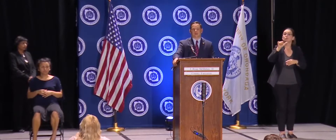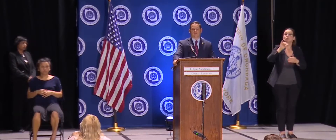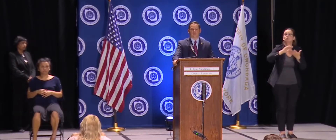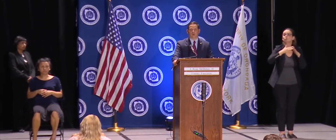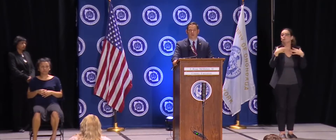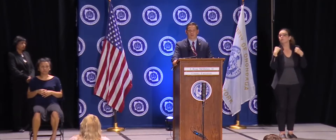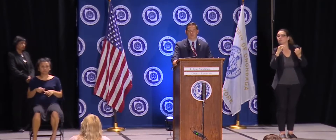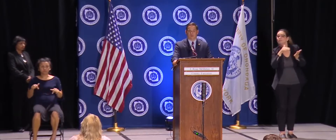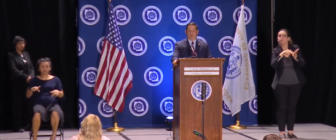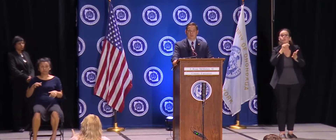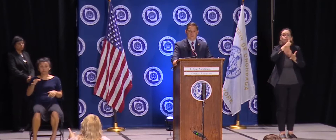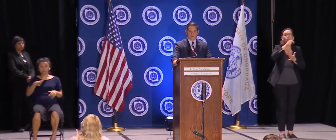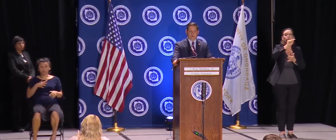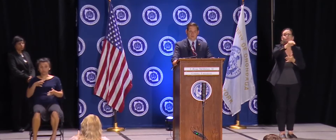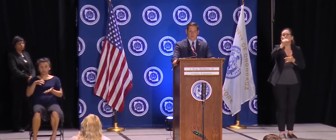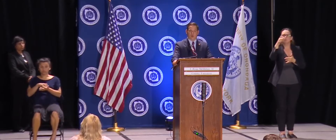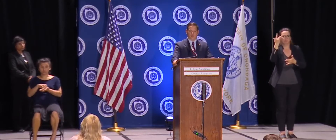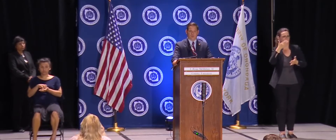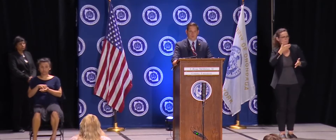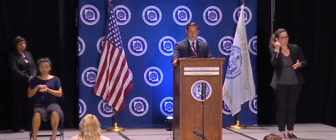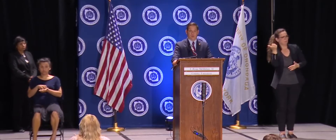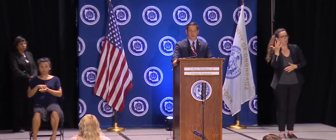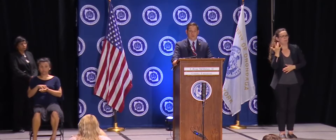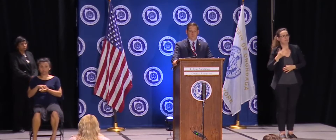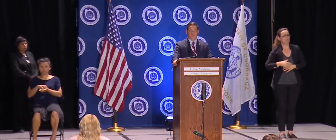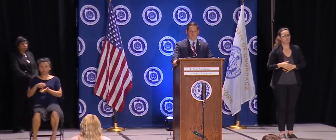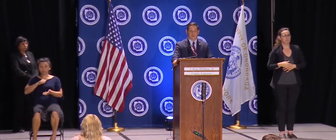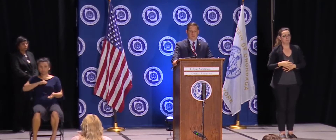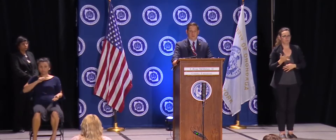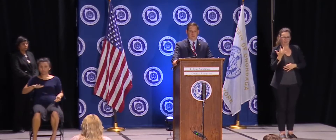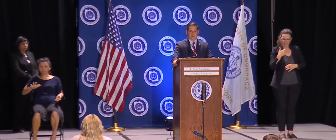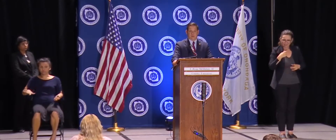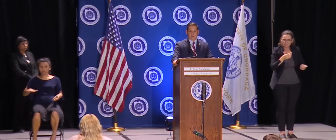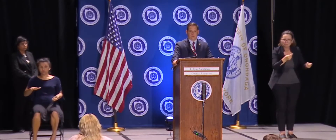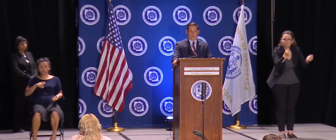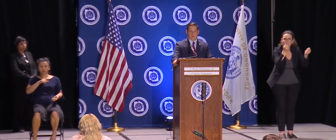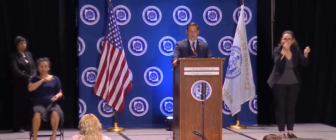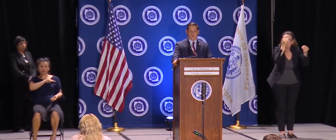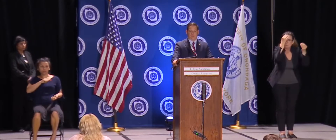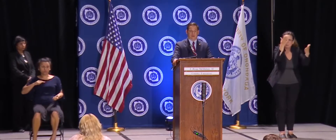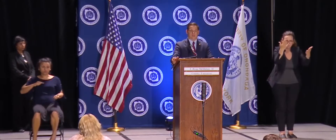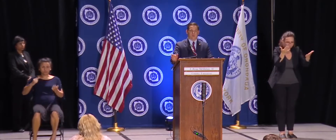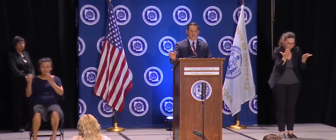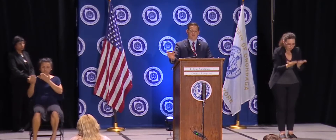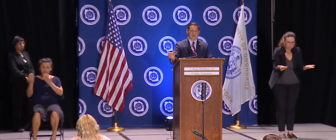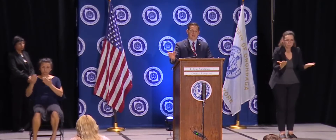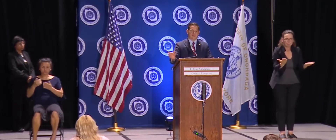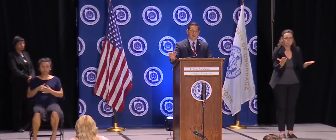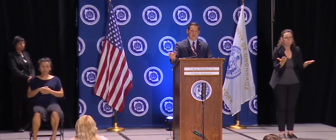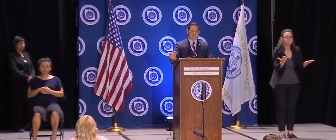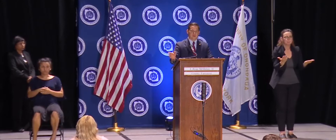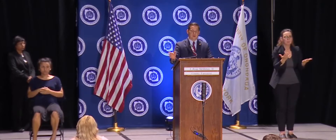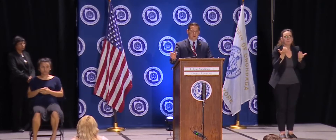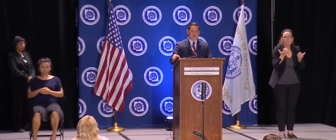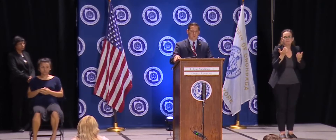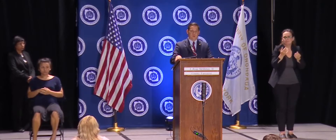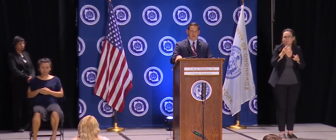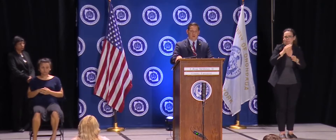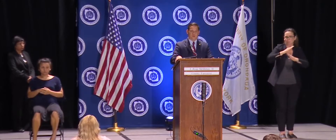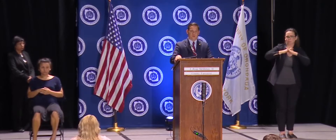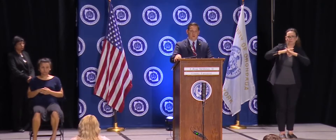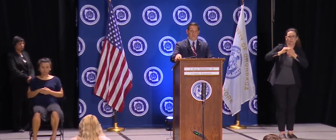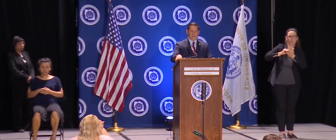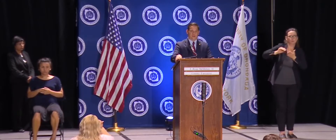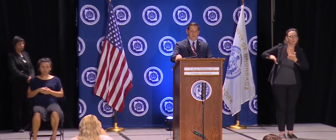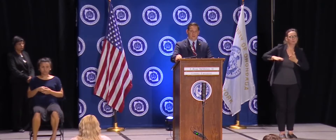student from a district to go to specifically. And we would have direct points of contact with